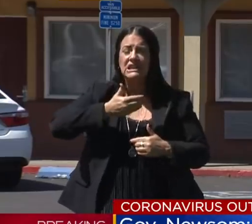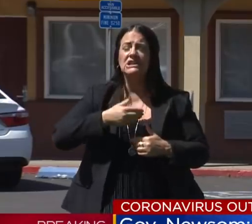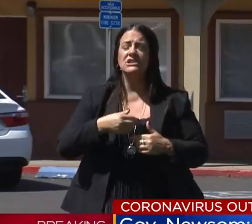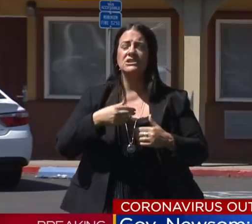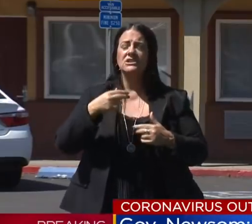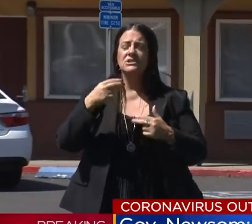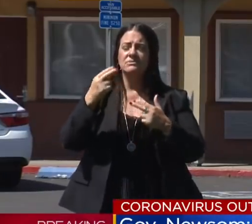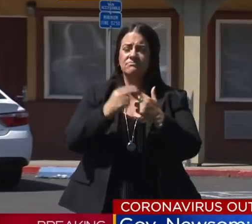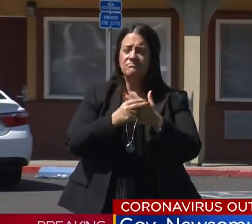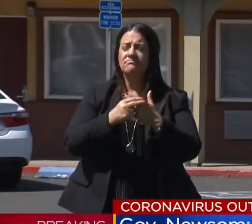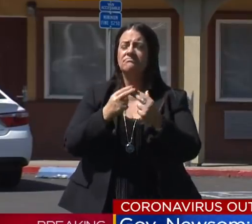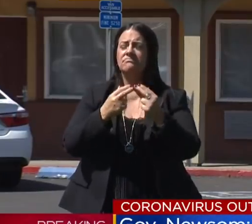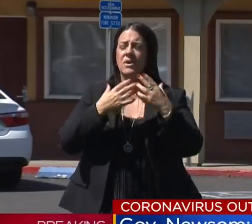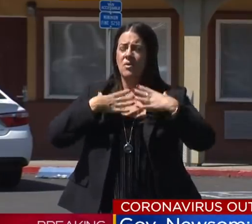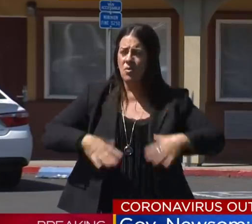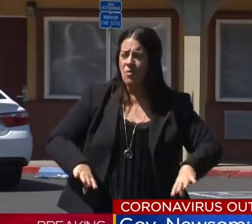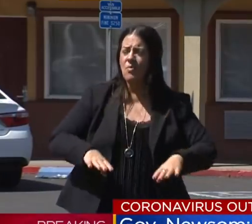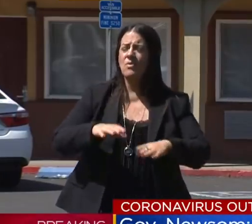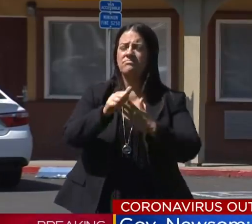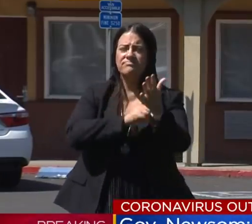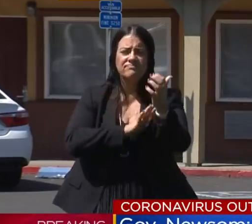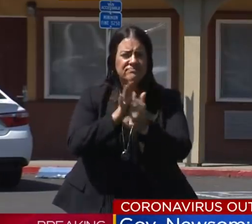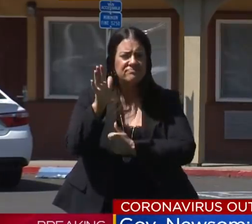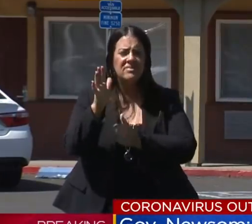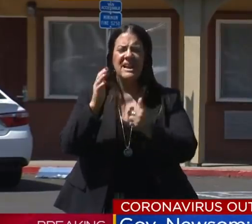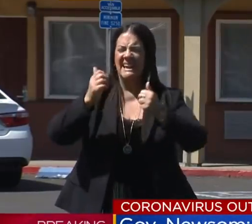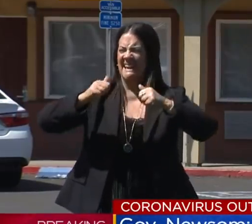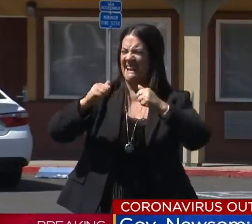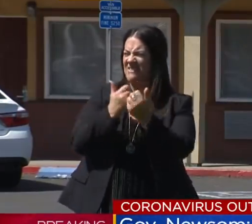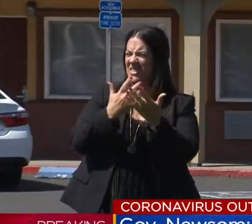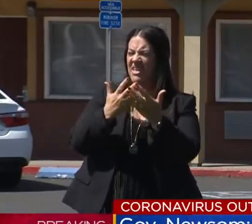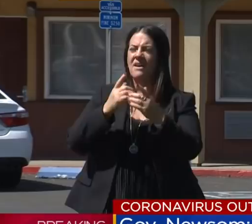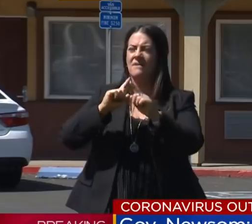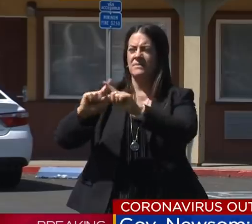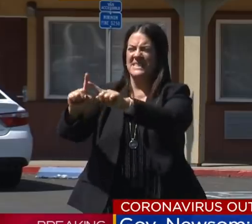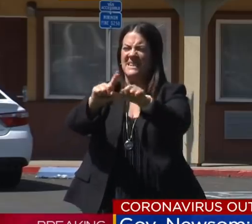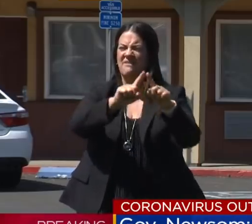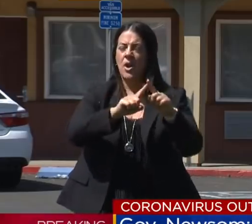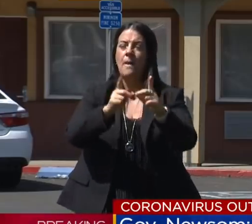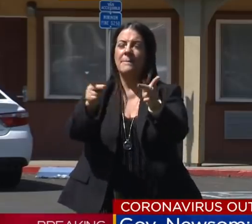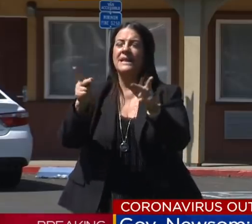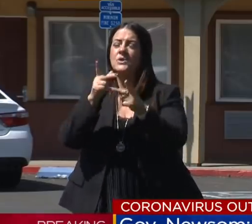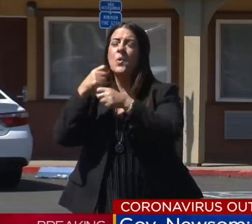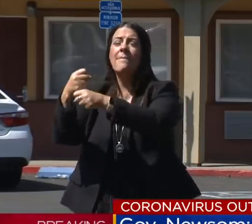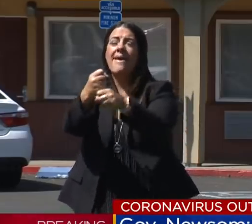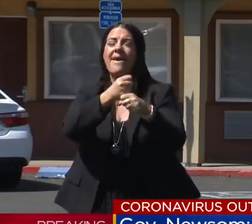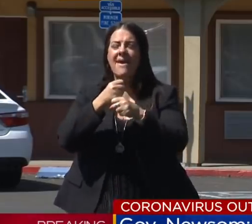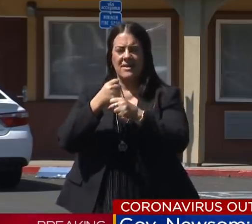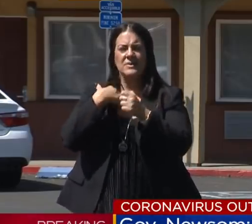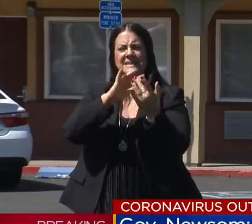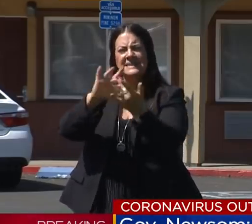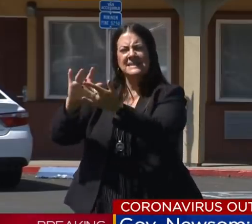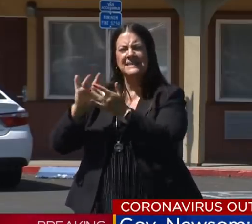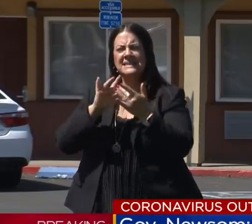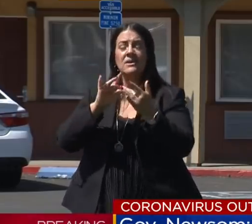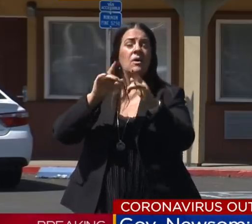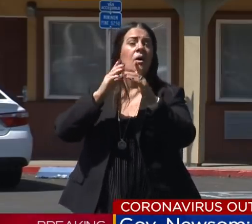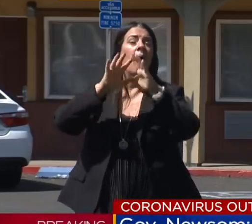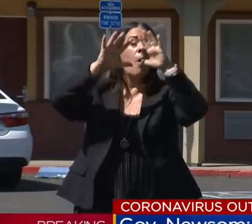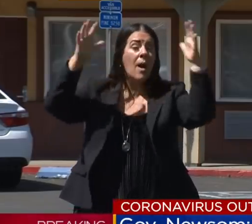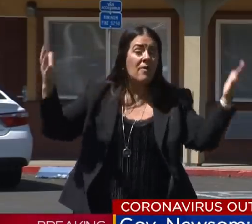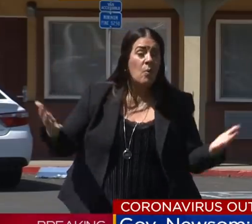and gloves and those procurement practices and those supply chains are being activated, as I said, all around the globe.